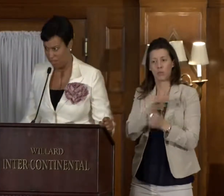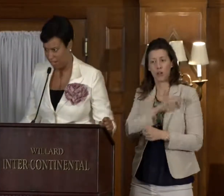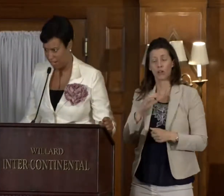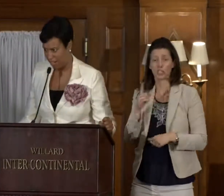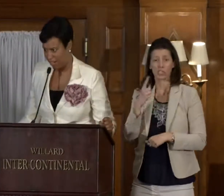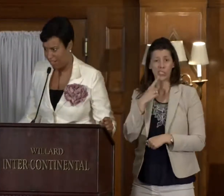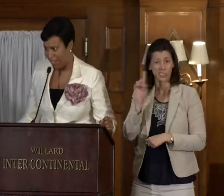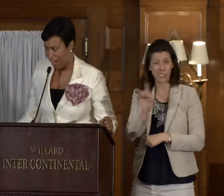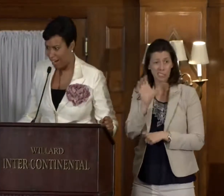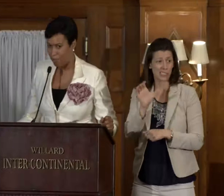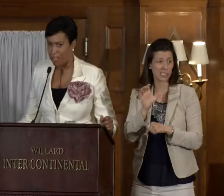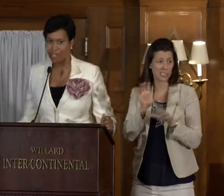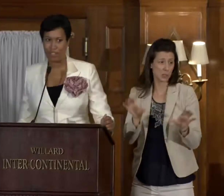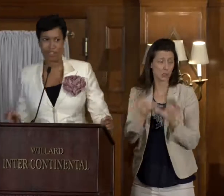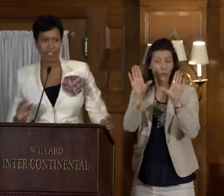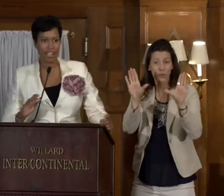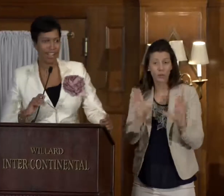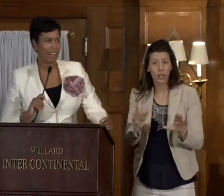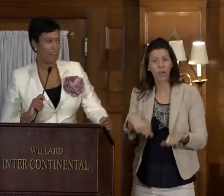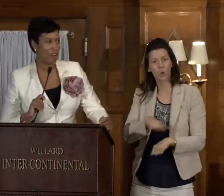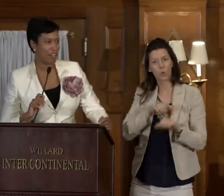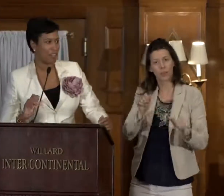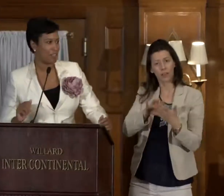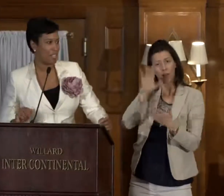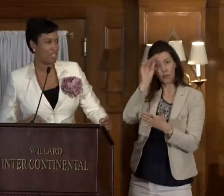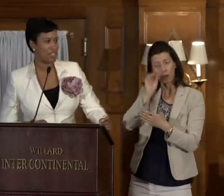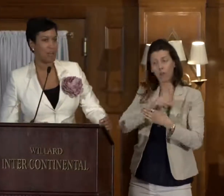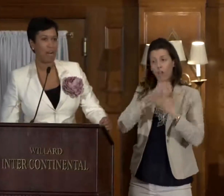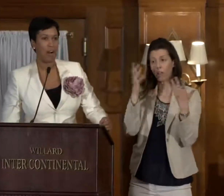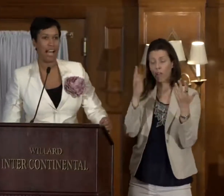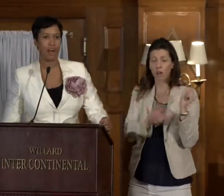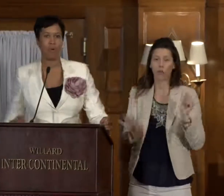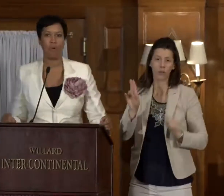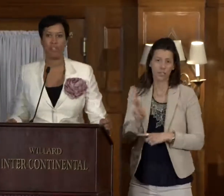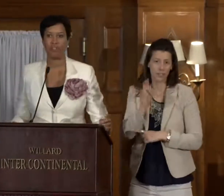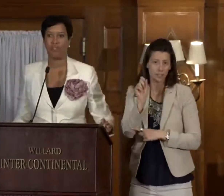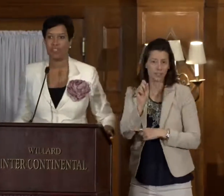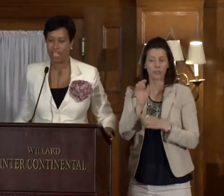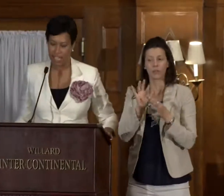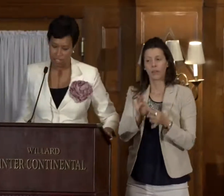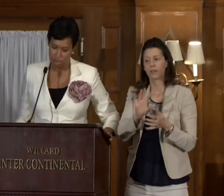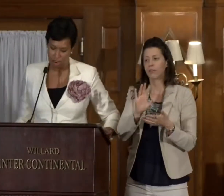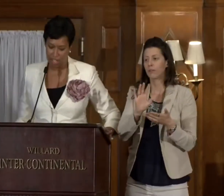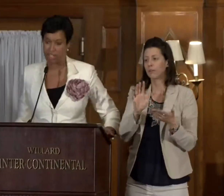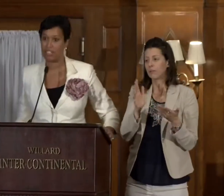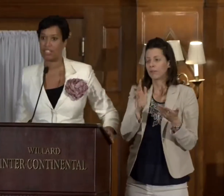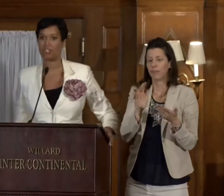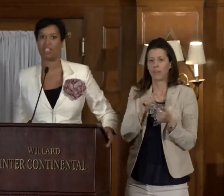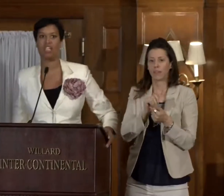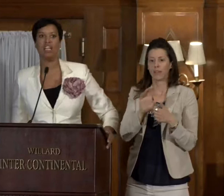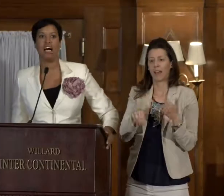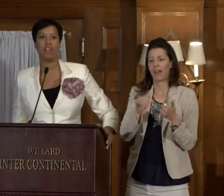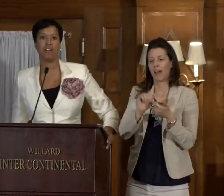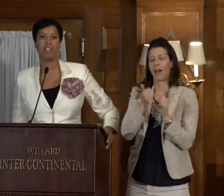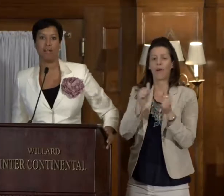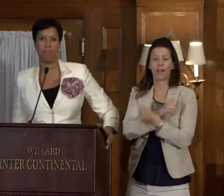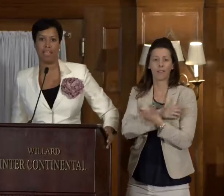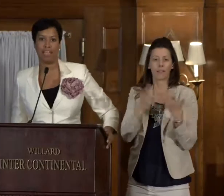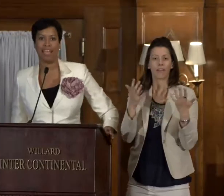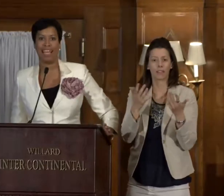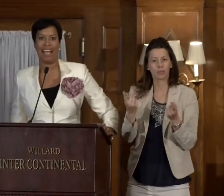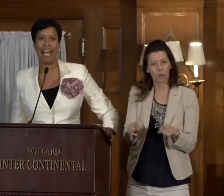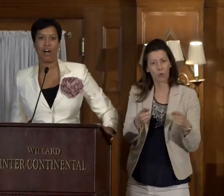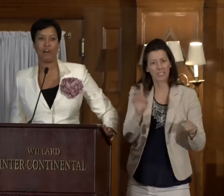doing pretty great. We can learn a lot across our nation about how wonderful things are in the District of